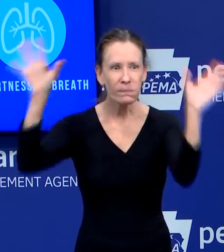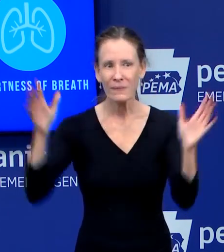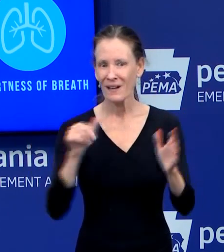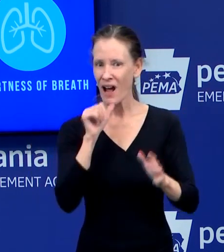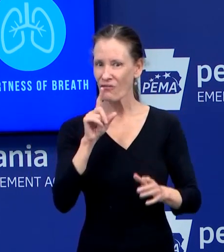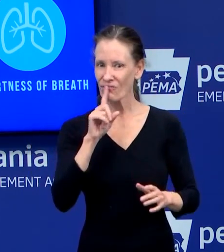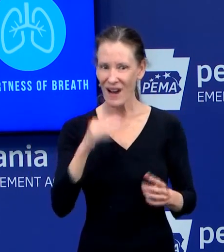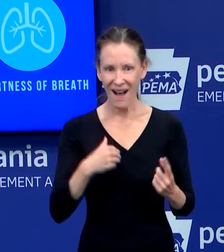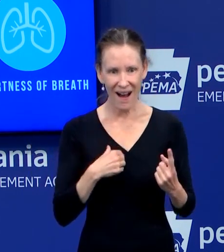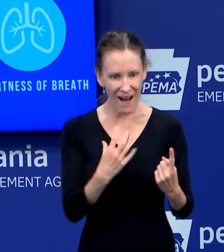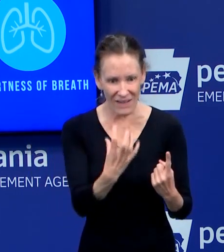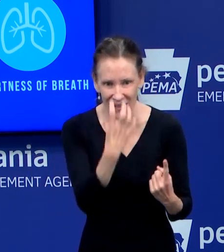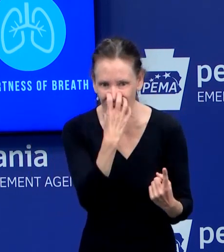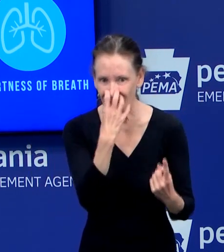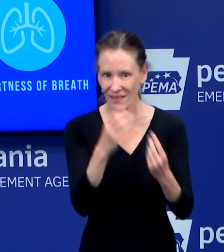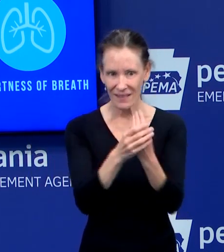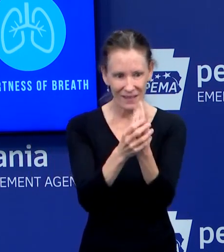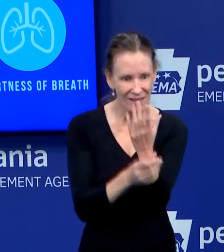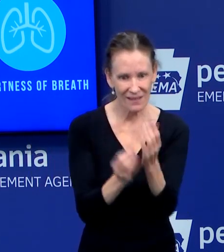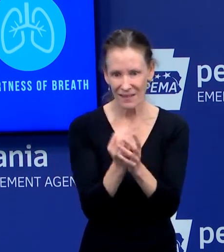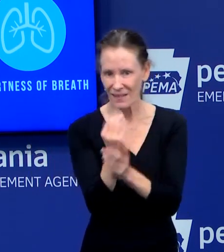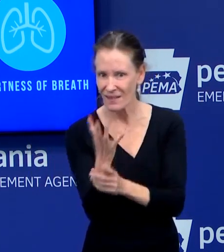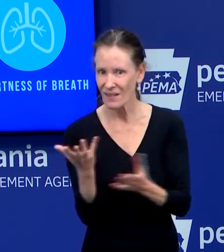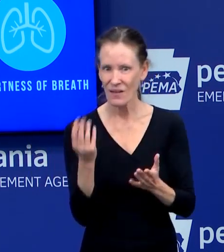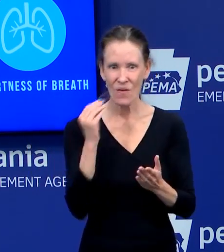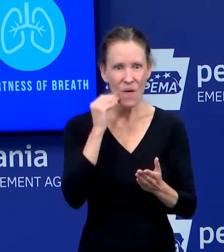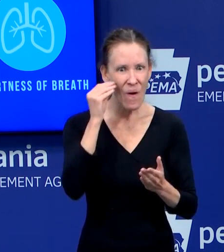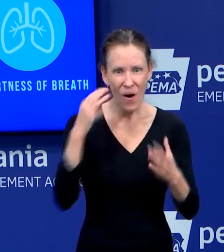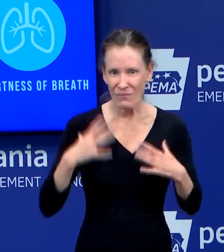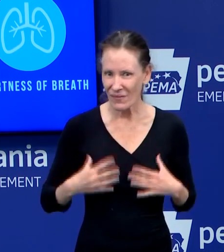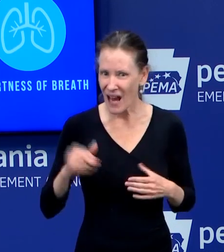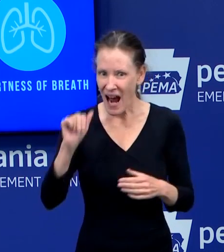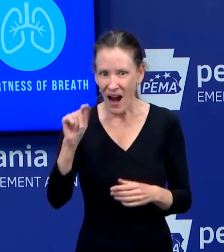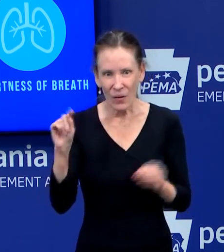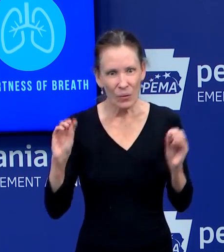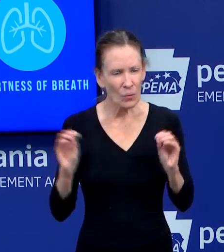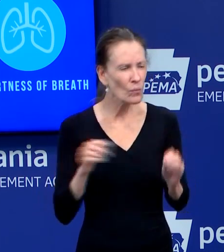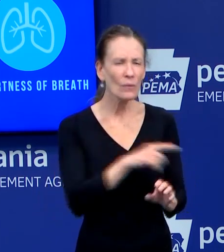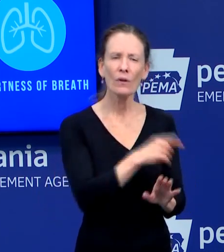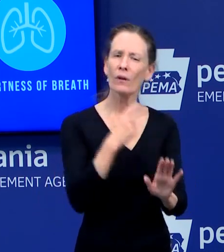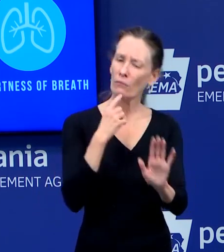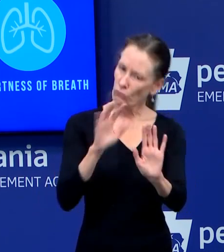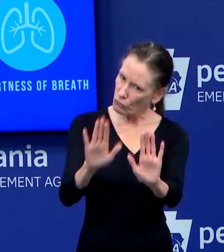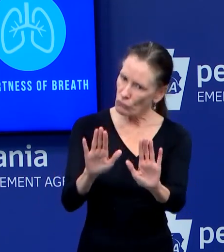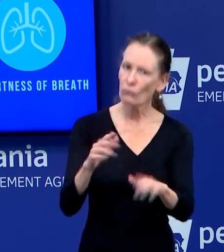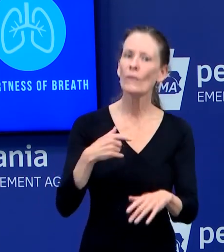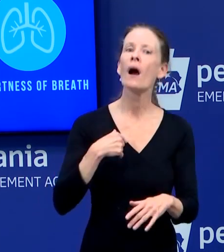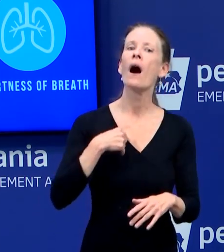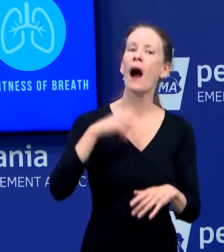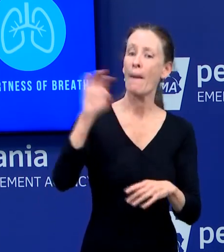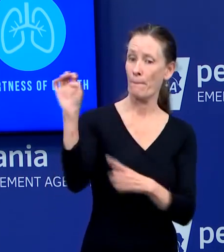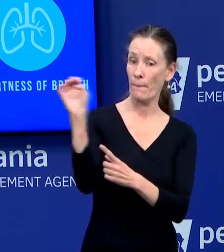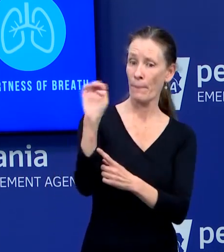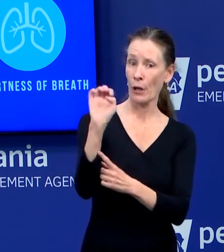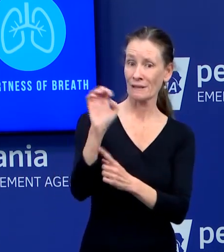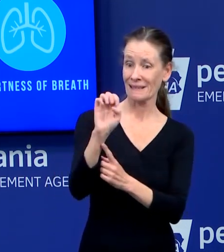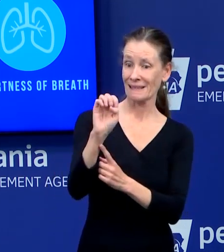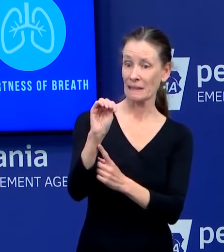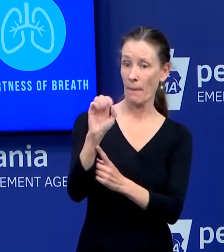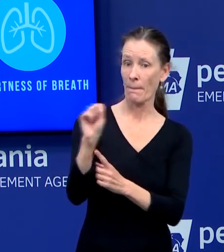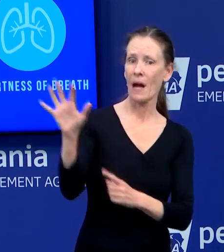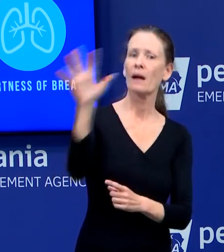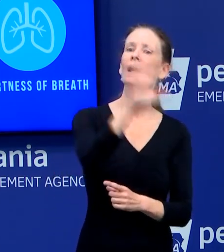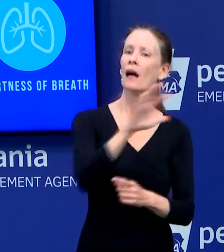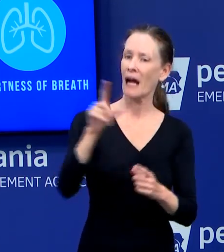I would, uh, urge all EMS providers to take all necessary precautions when responding to all sorts of emergency medical calls and EMS